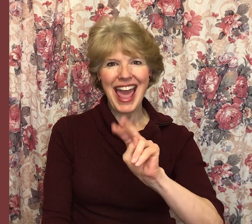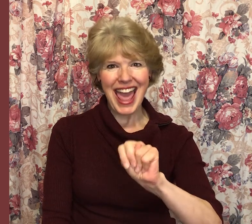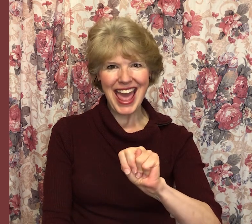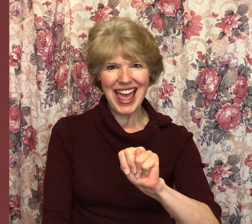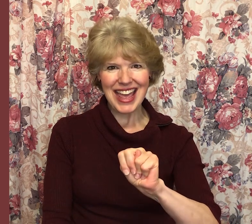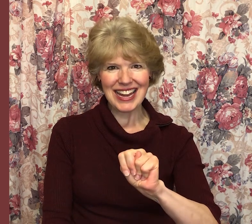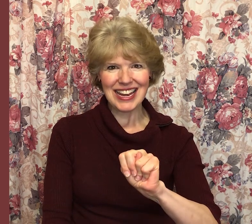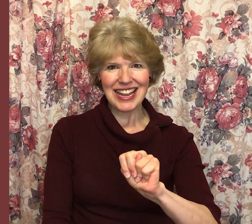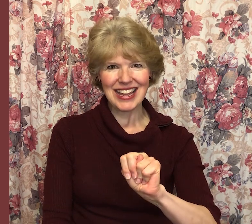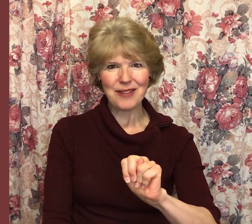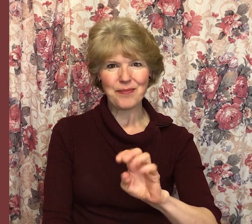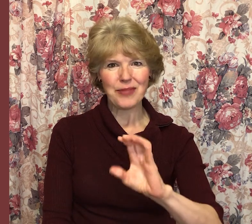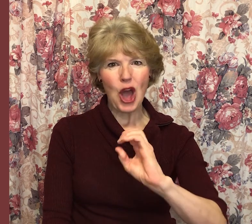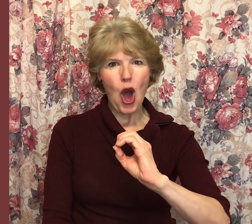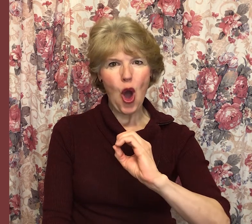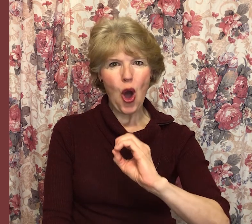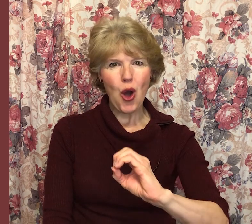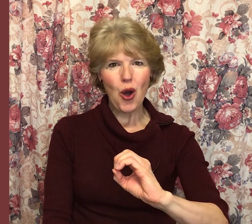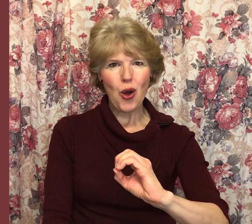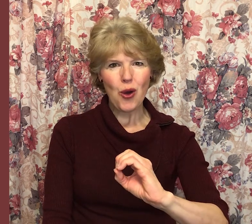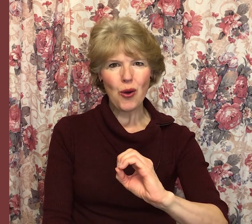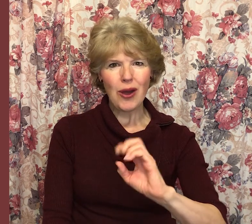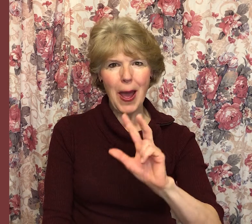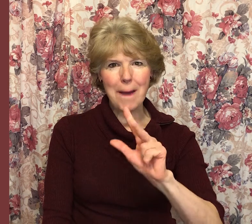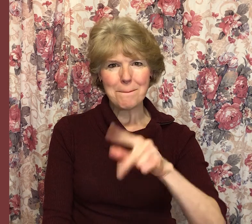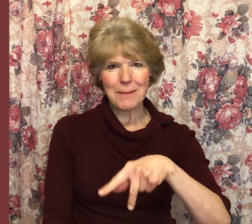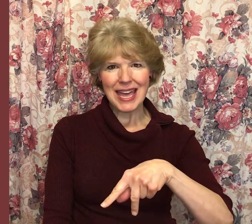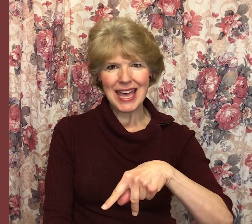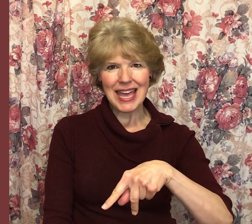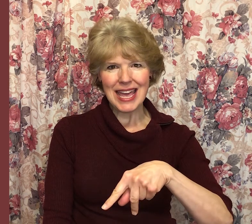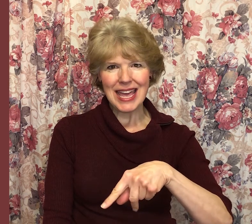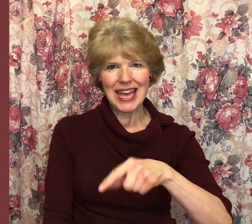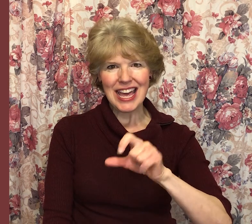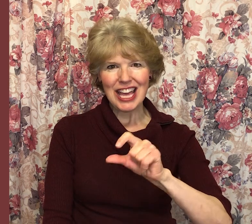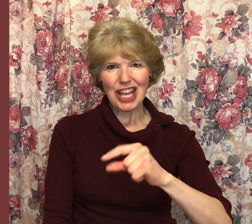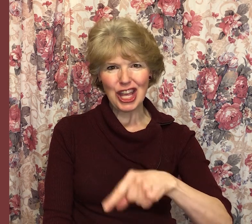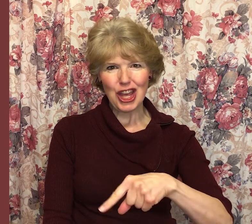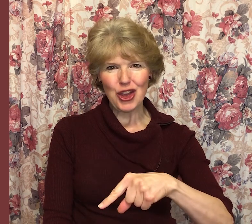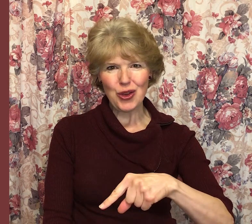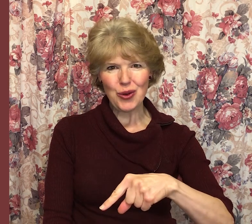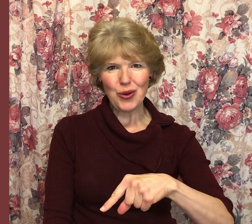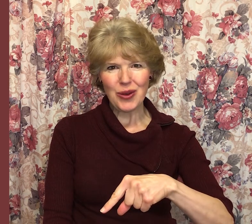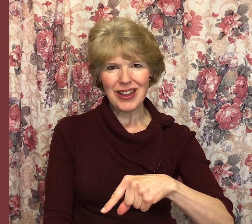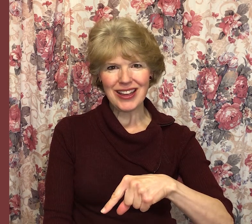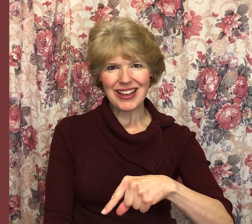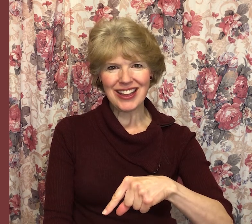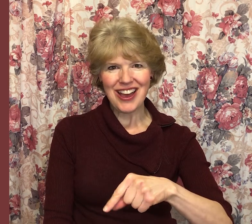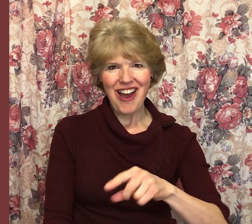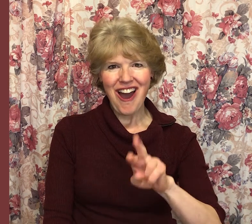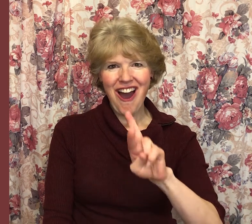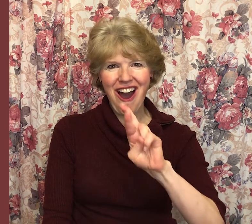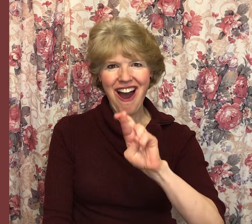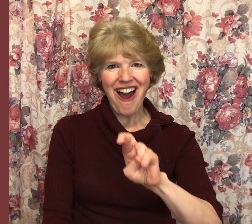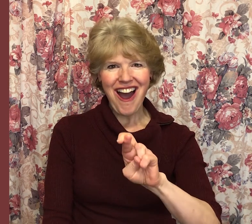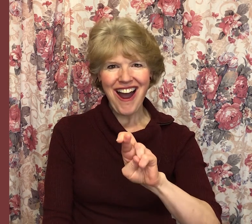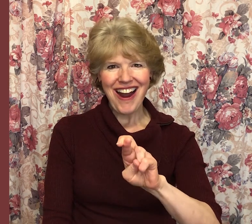N, O, P, Q, R,